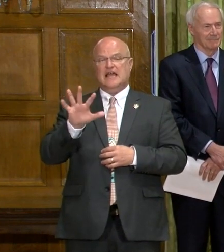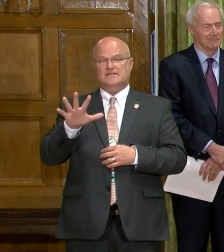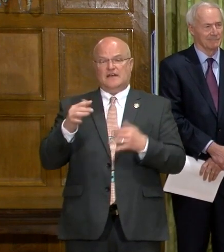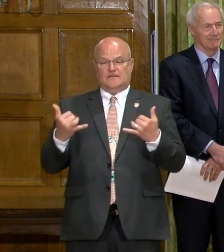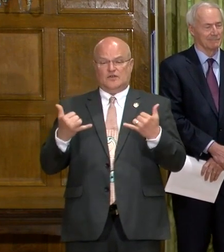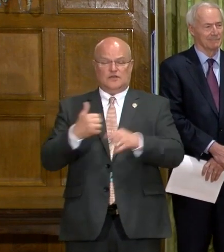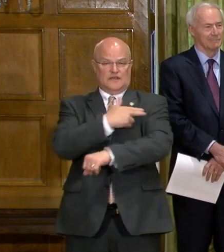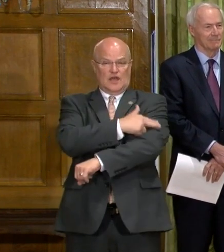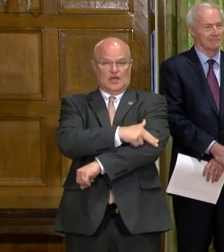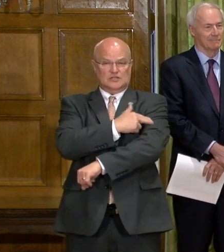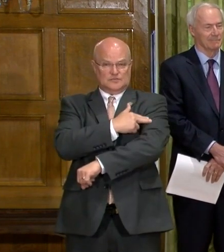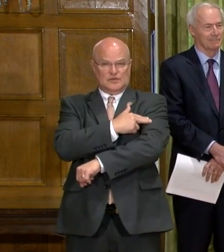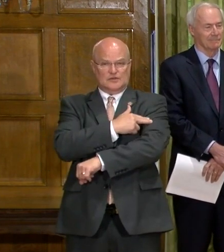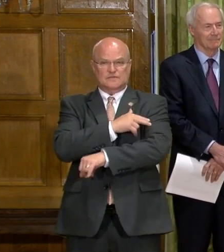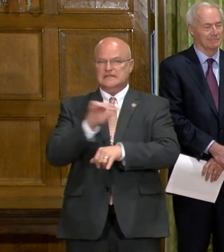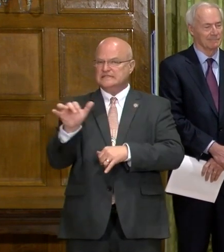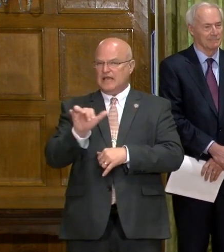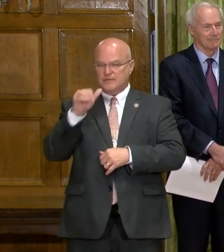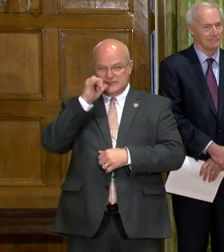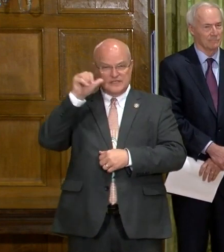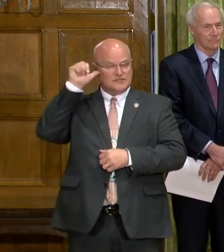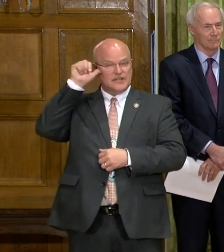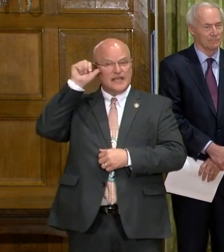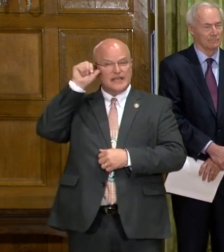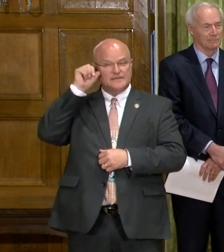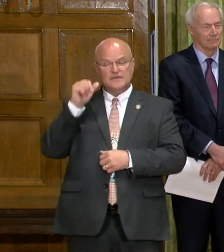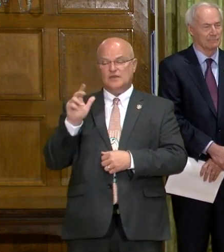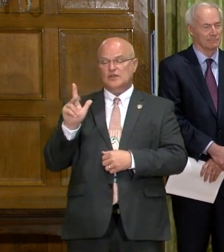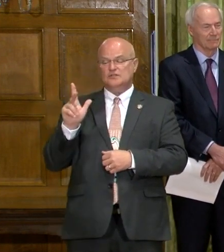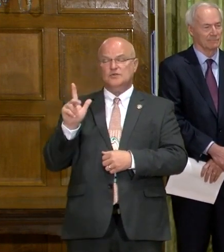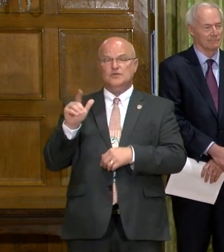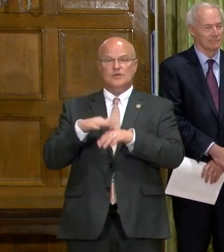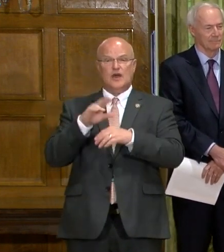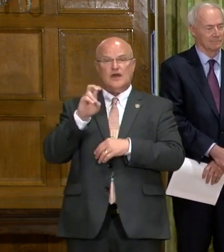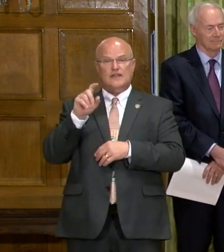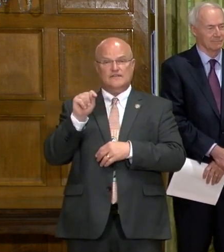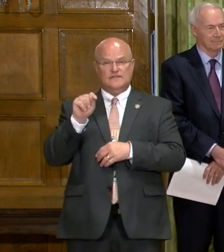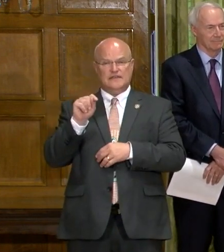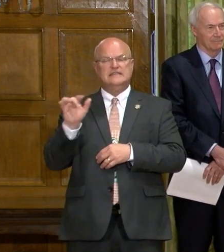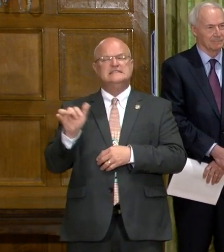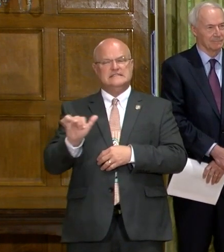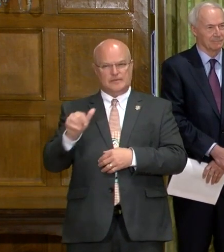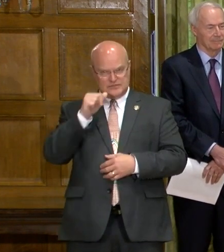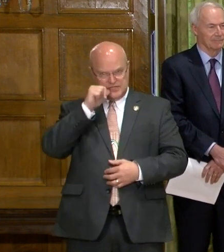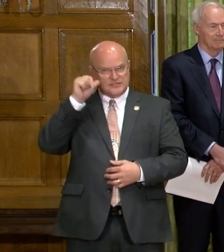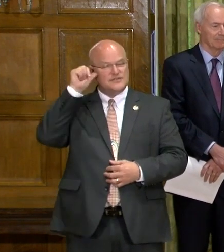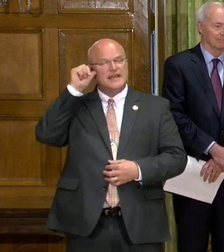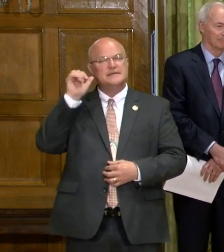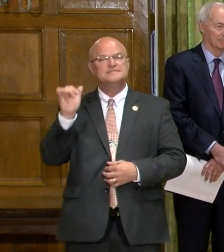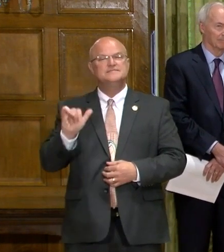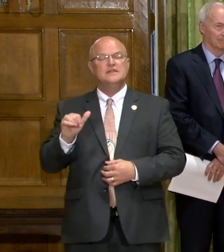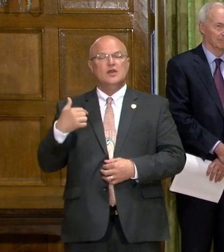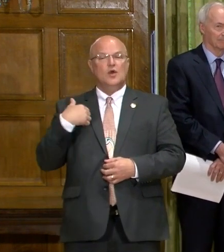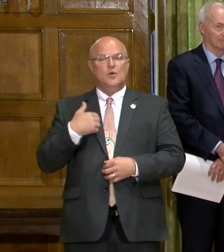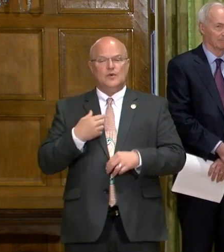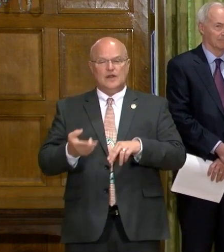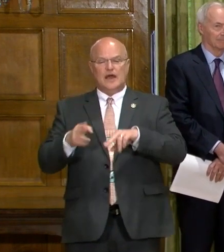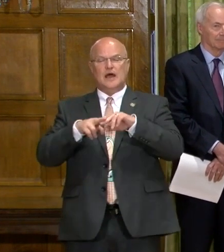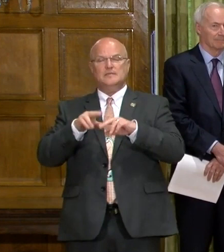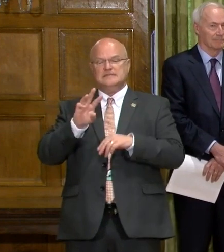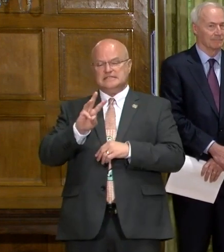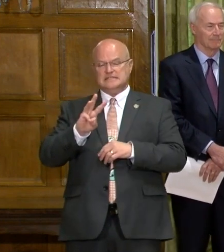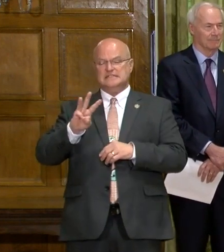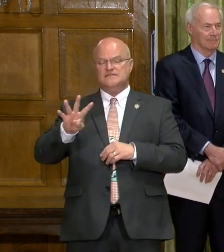currently hospitalized, which is the same as yesterday. 23 on a ventilator, which is the same as yesterday. We are up to